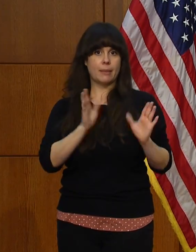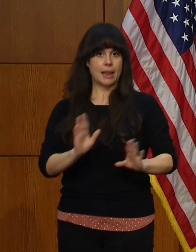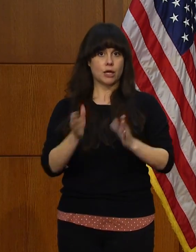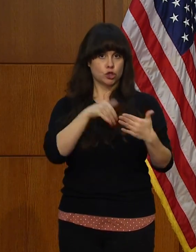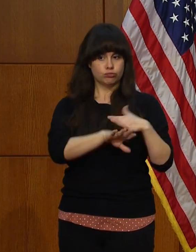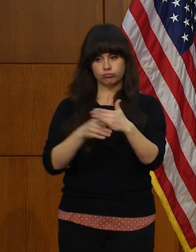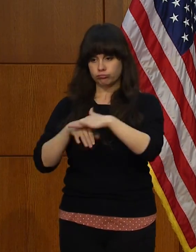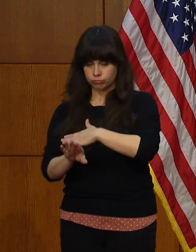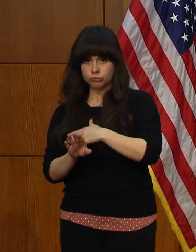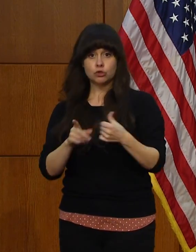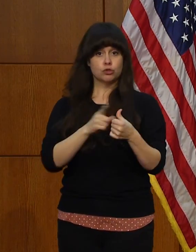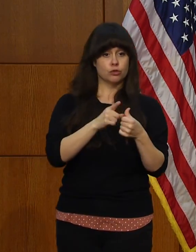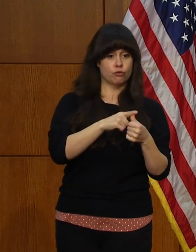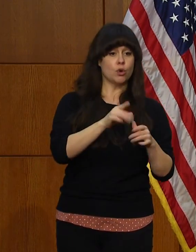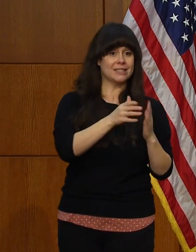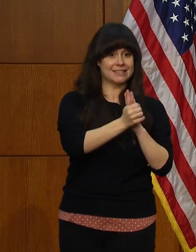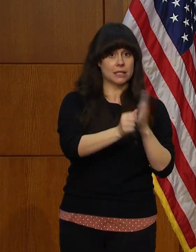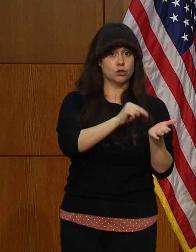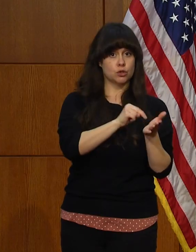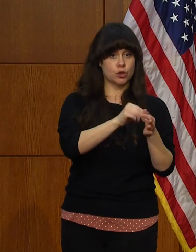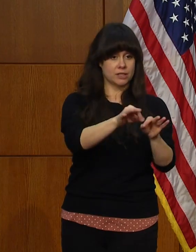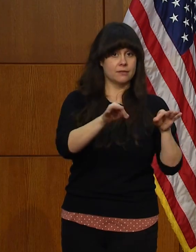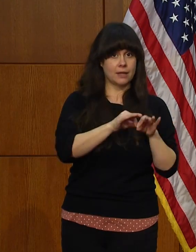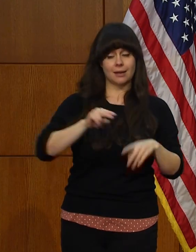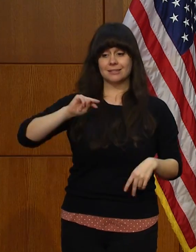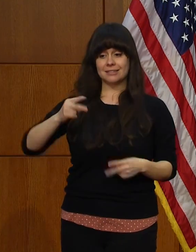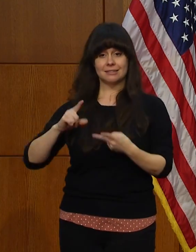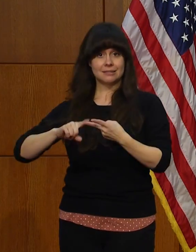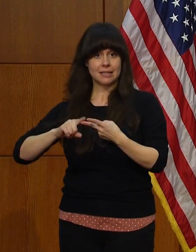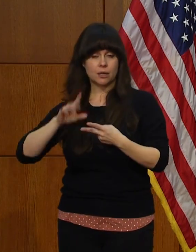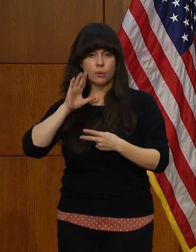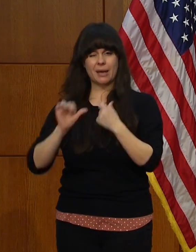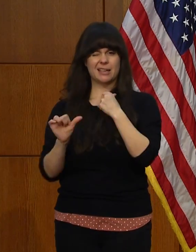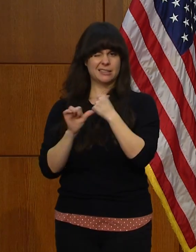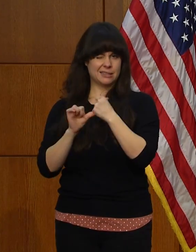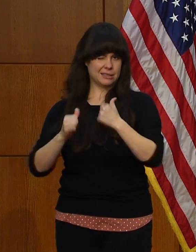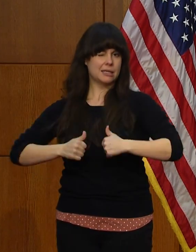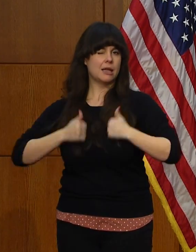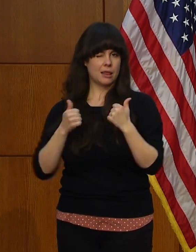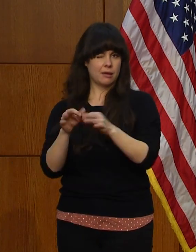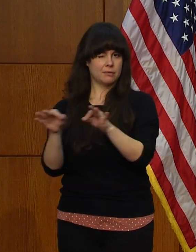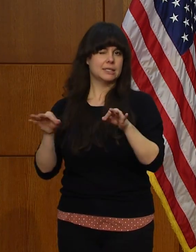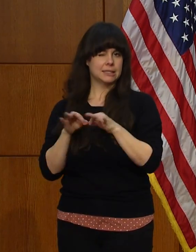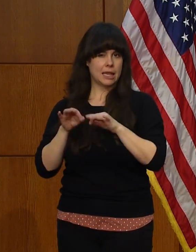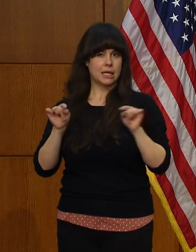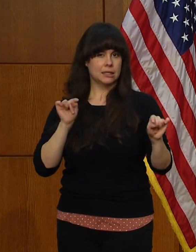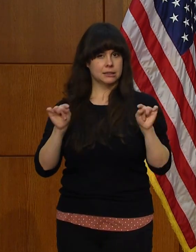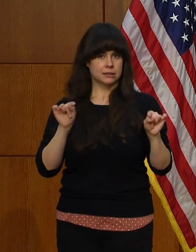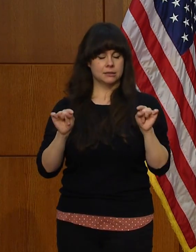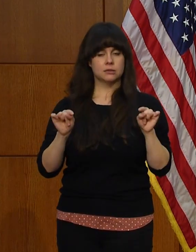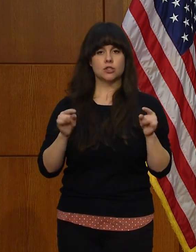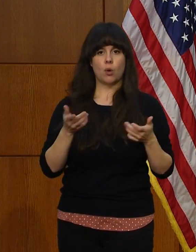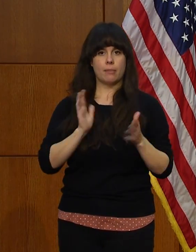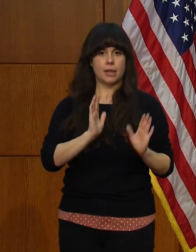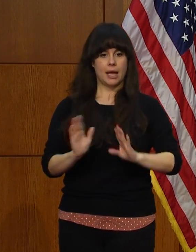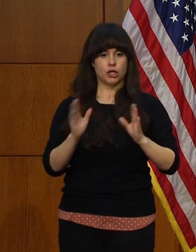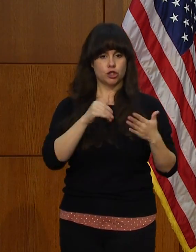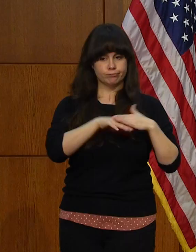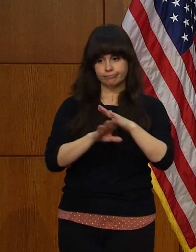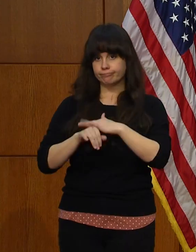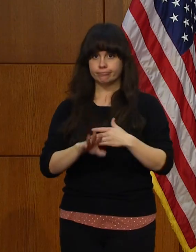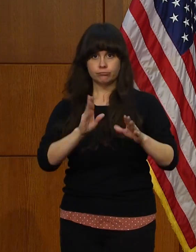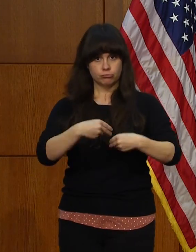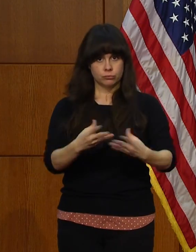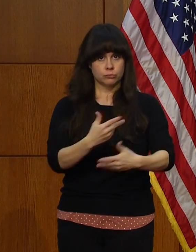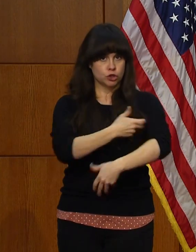one was the skilled nursing facilities and then also secondarily would be the assisted living facilities and other facilities. So with that, as